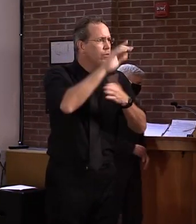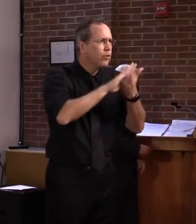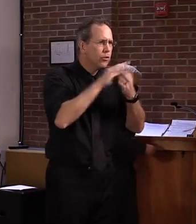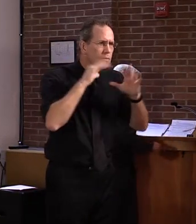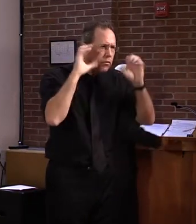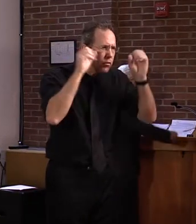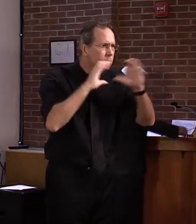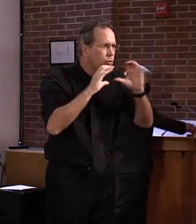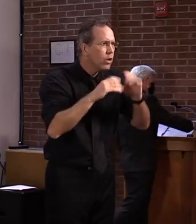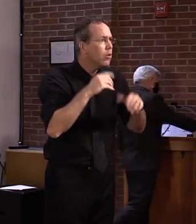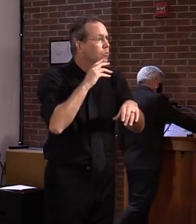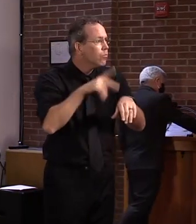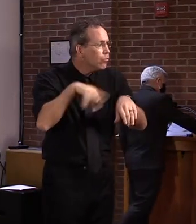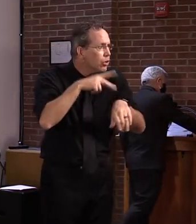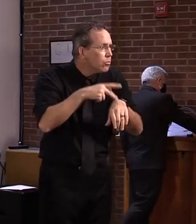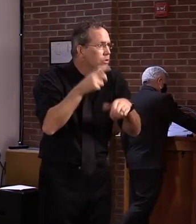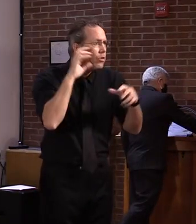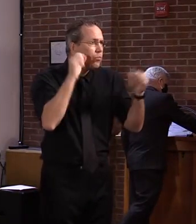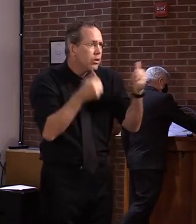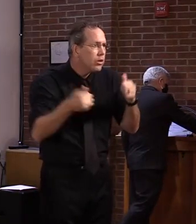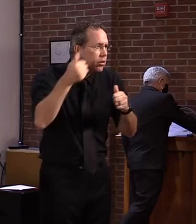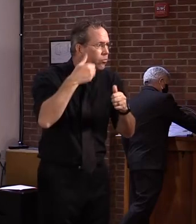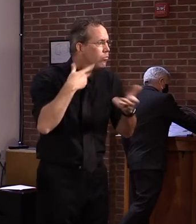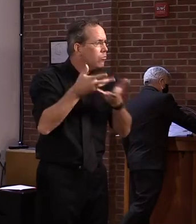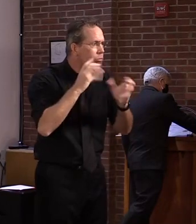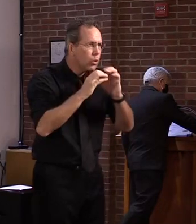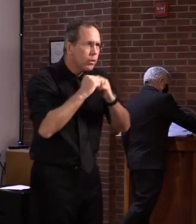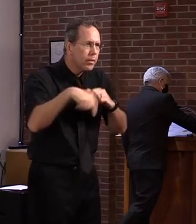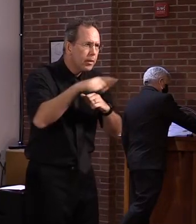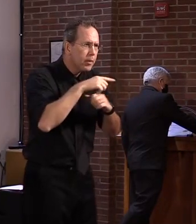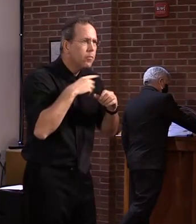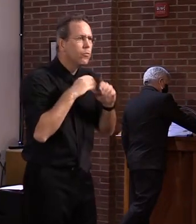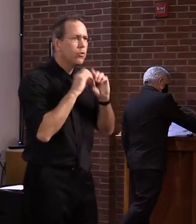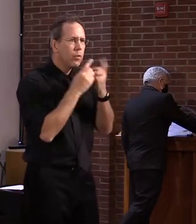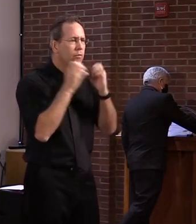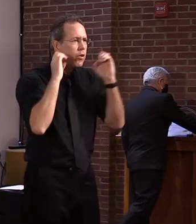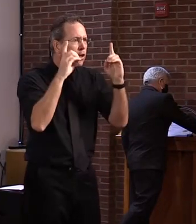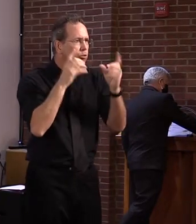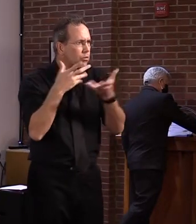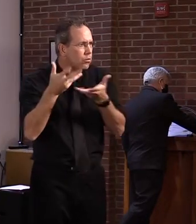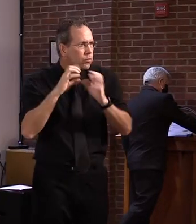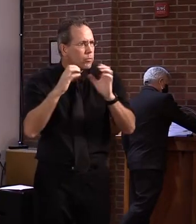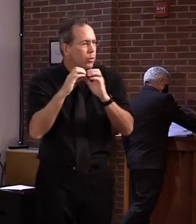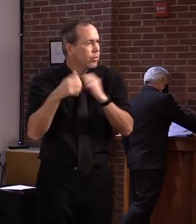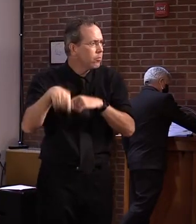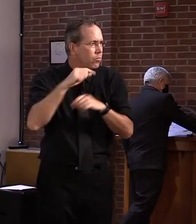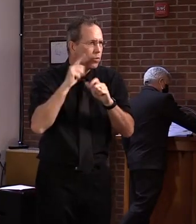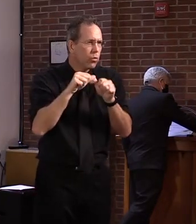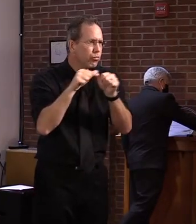will be important and ongoing as we've done after a lot of the last 10, 12 weeks.